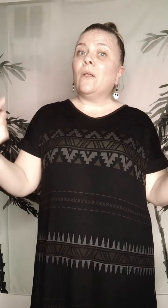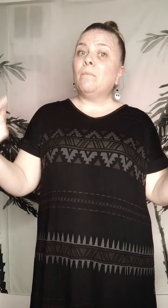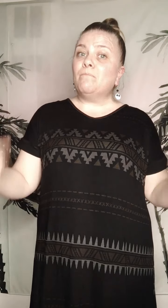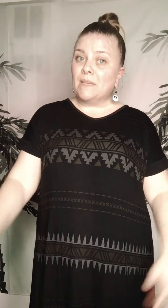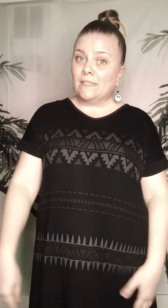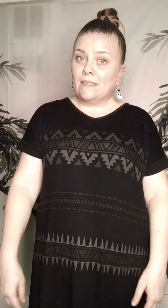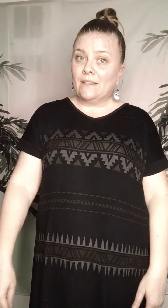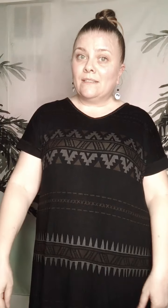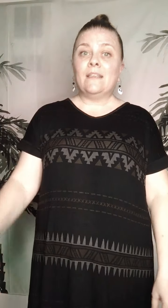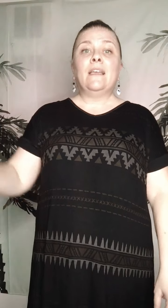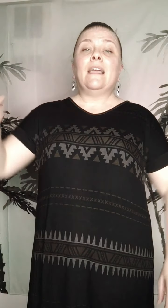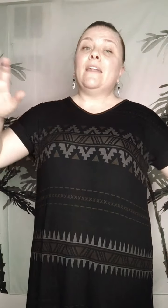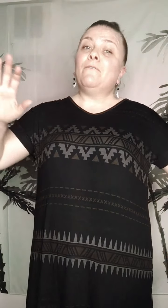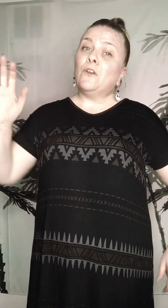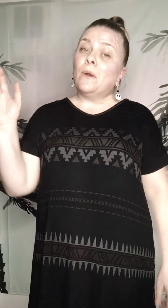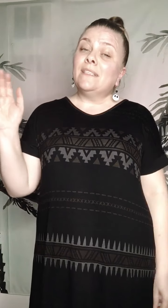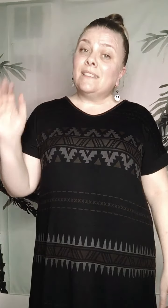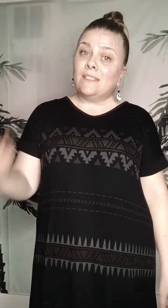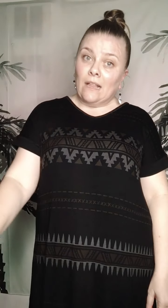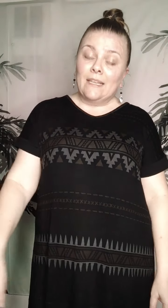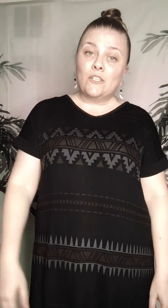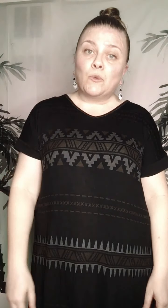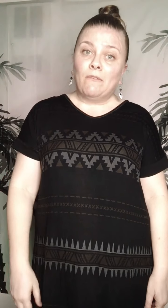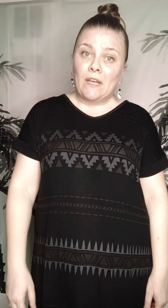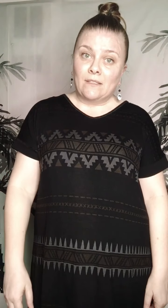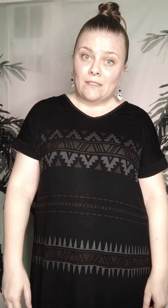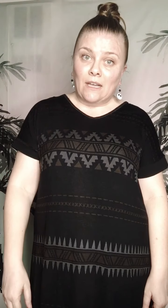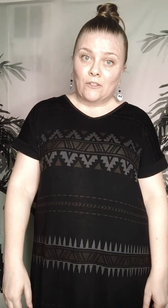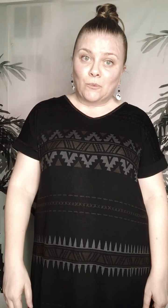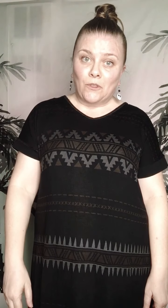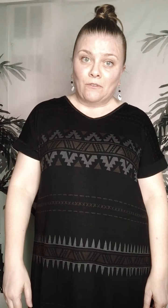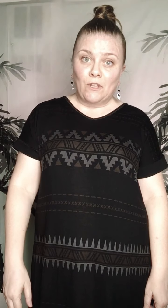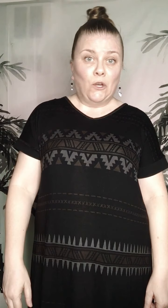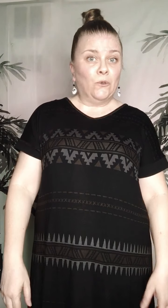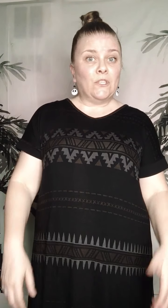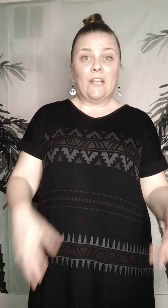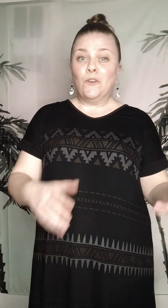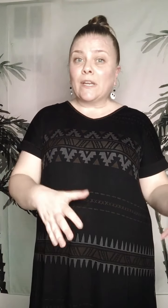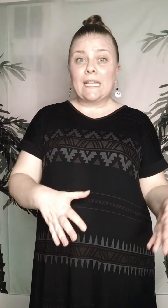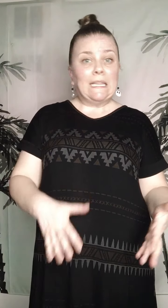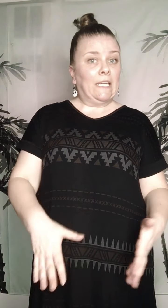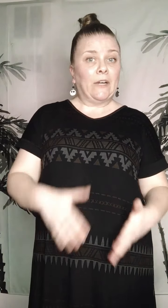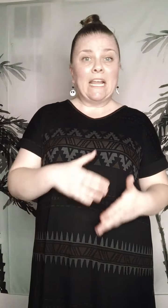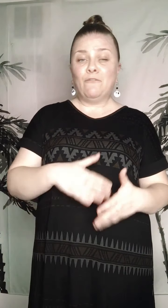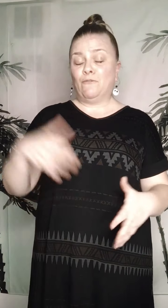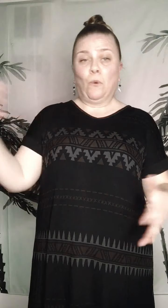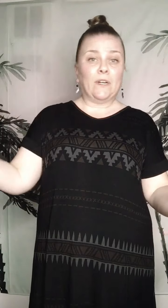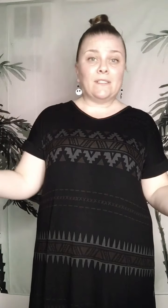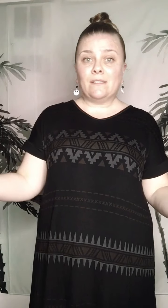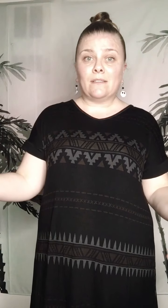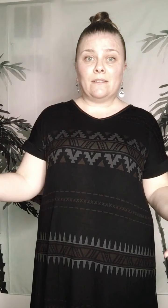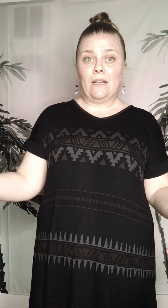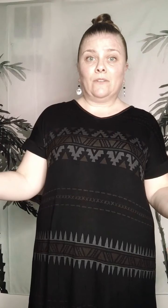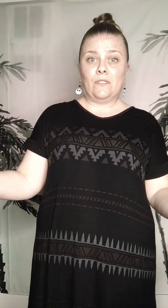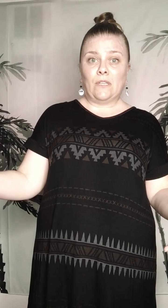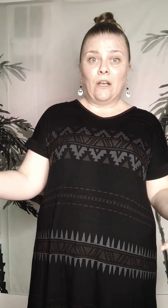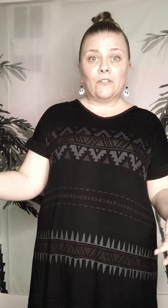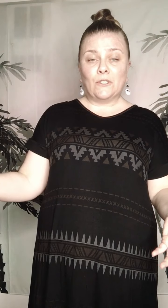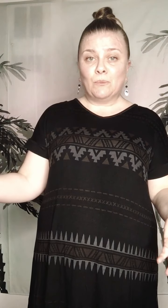business. And if you're selling $12,000 worth of clothes and you're clearing $4,000 to $6,000 as